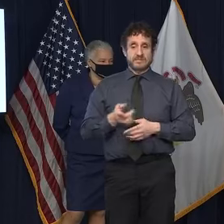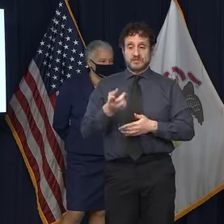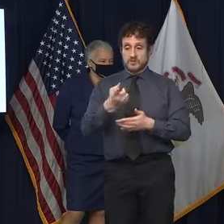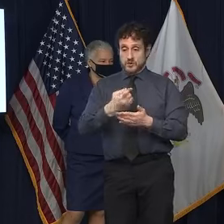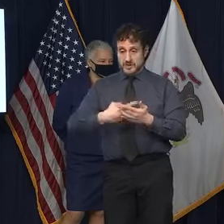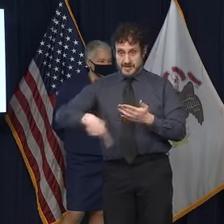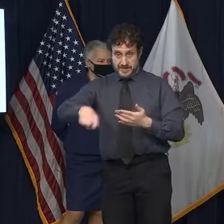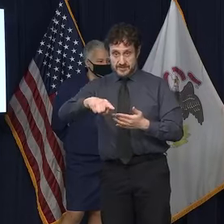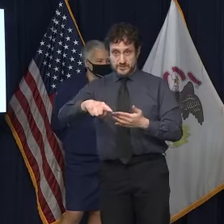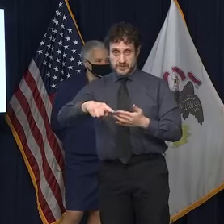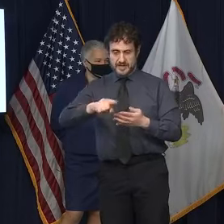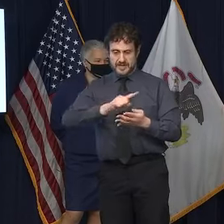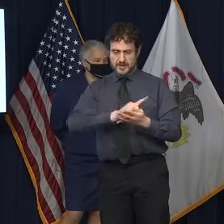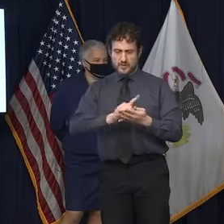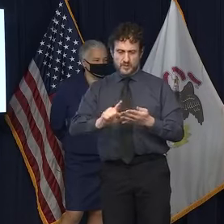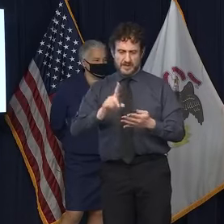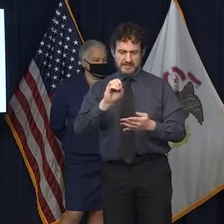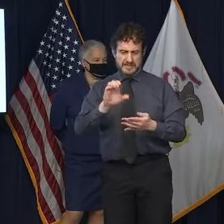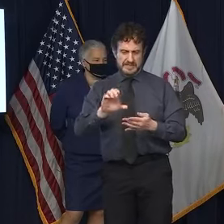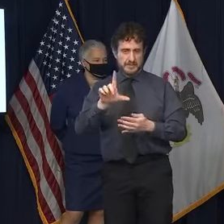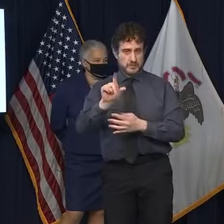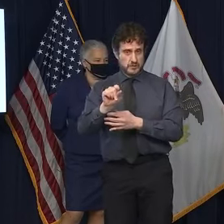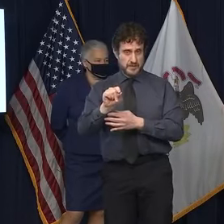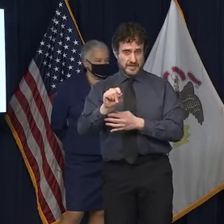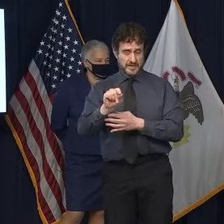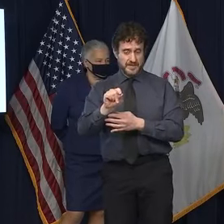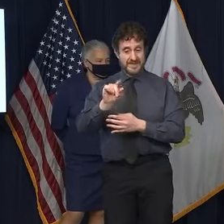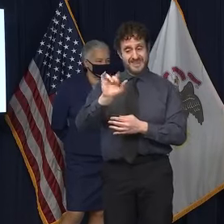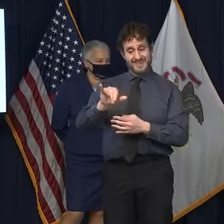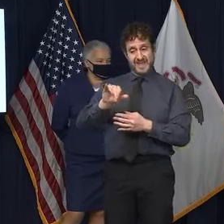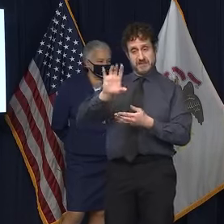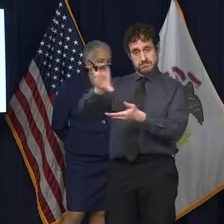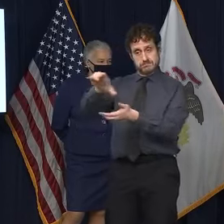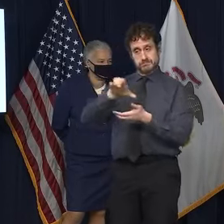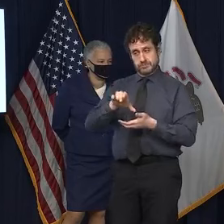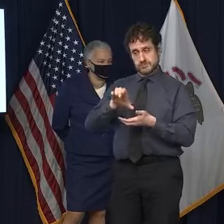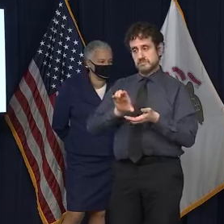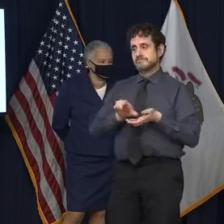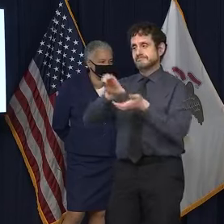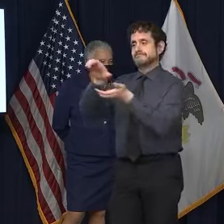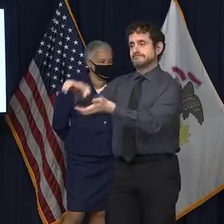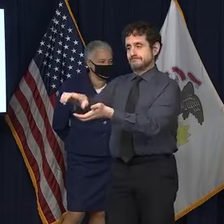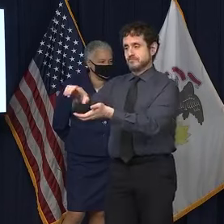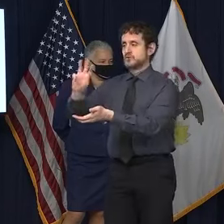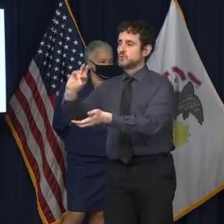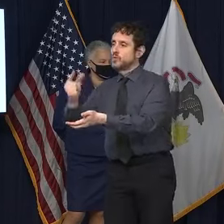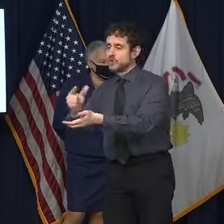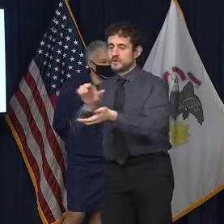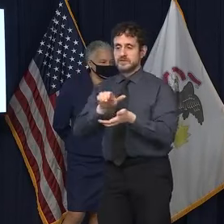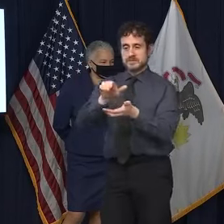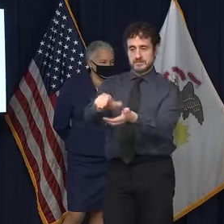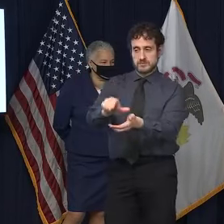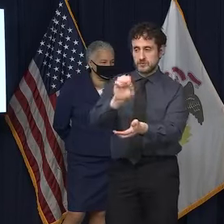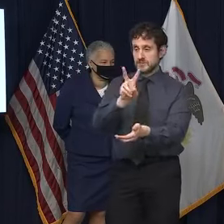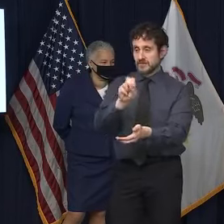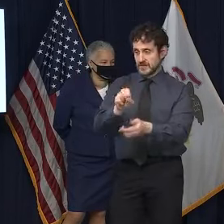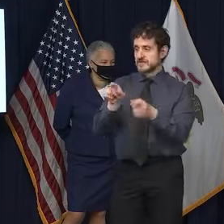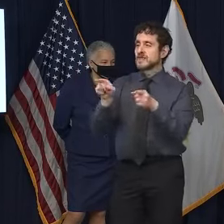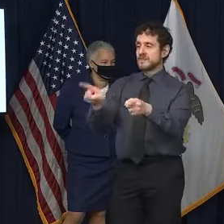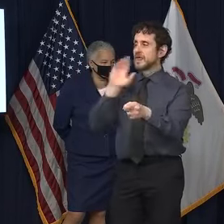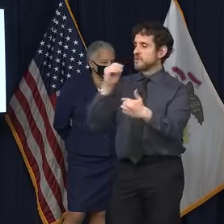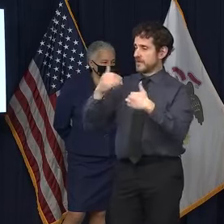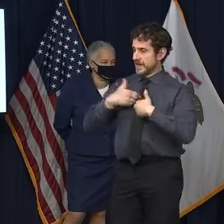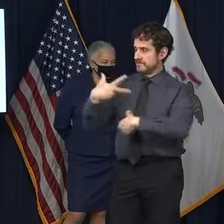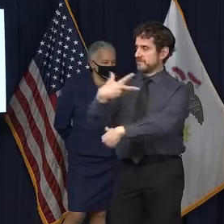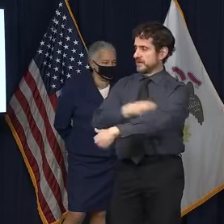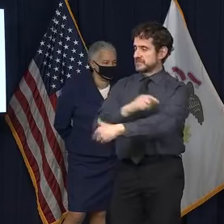week of the 20th, to the pharmacies. And so then they will get it and then begin the